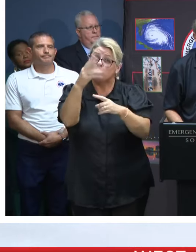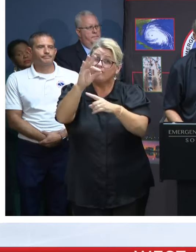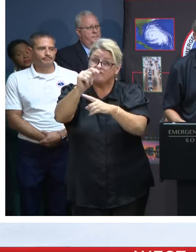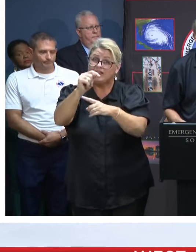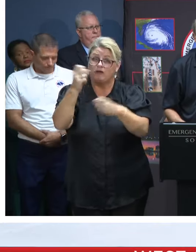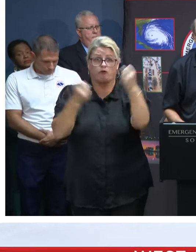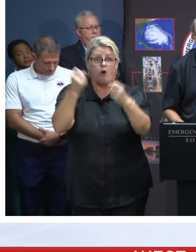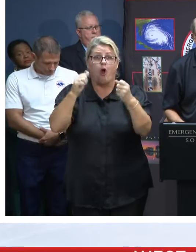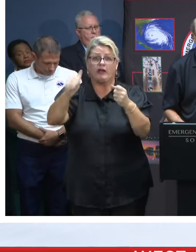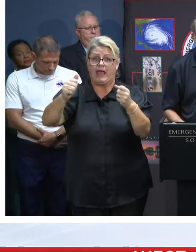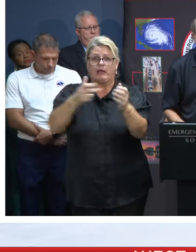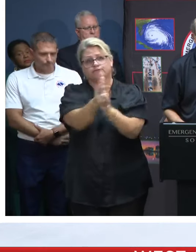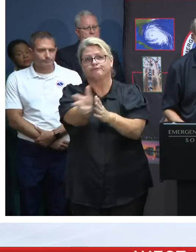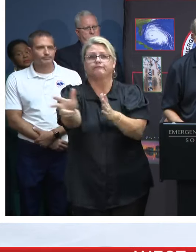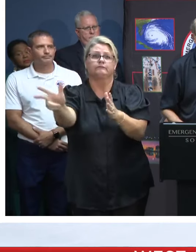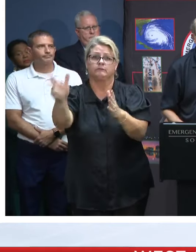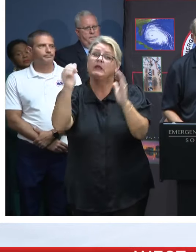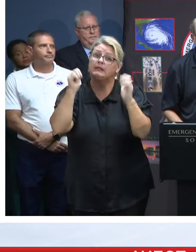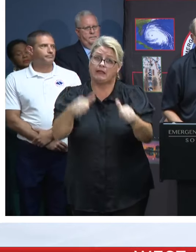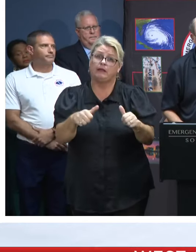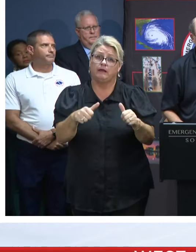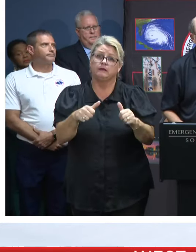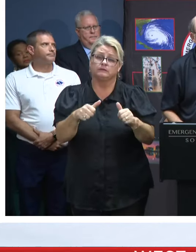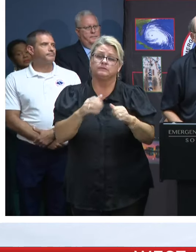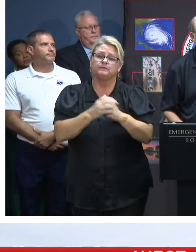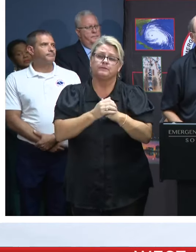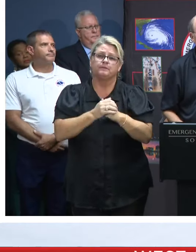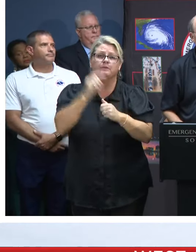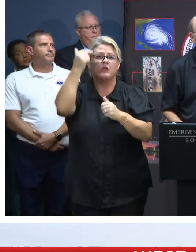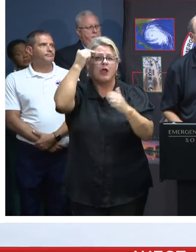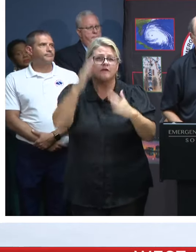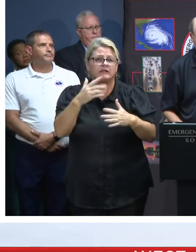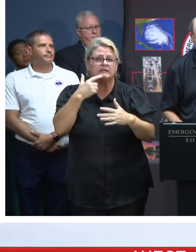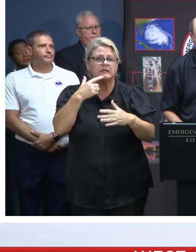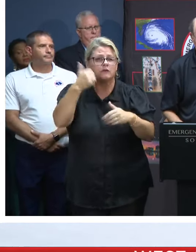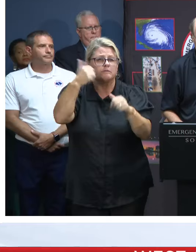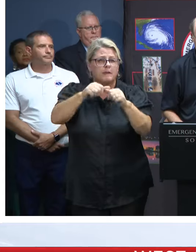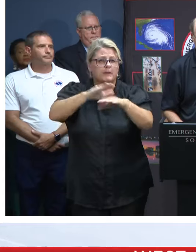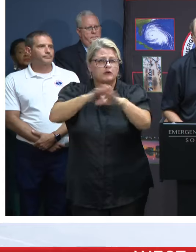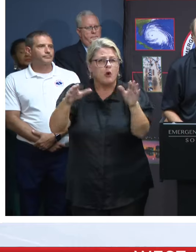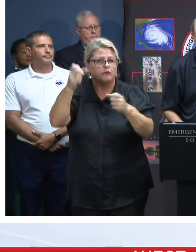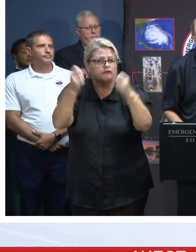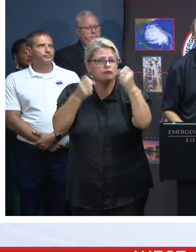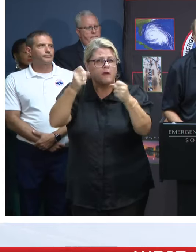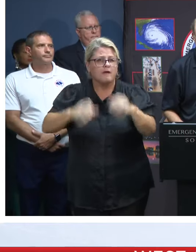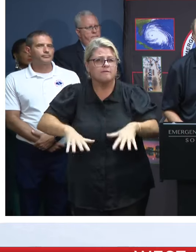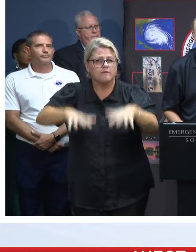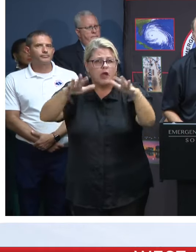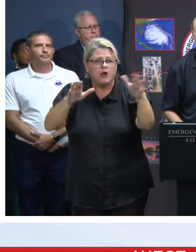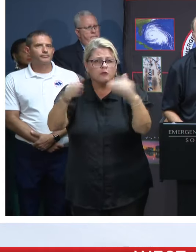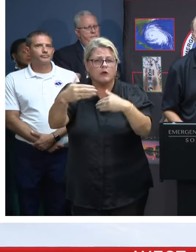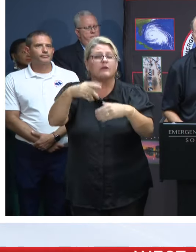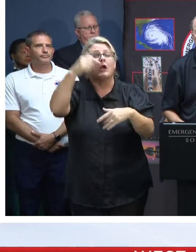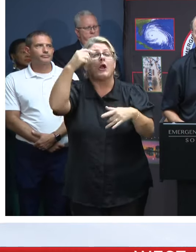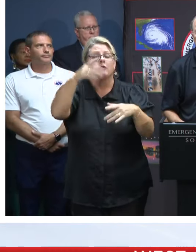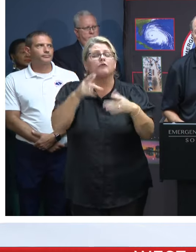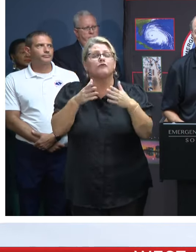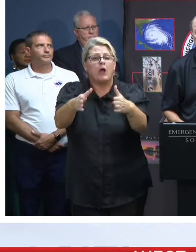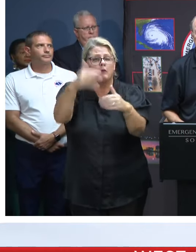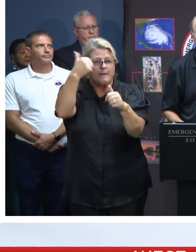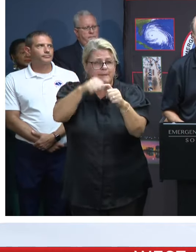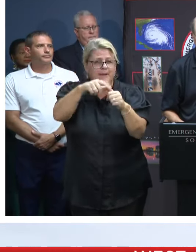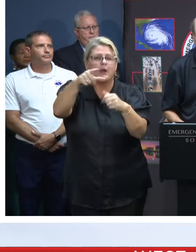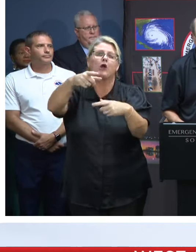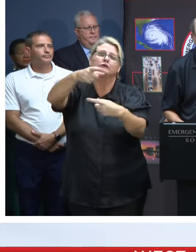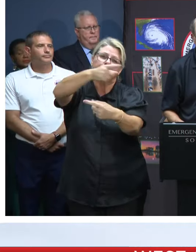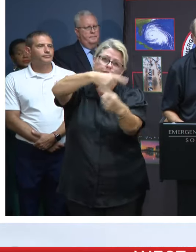as well. And then also the governor talked about not driving on flooded roads. Turn around, don't drown. It's just not worth the